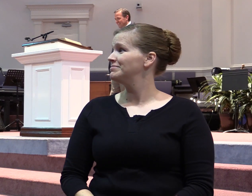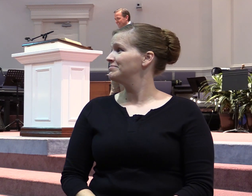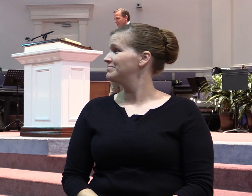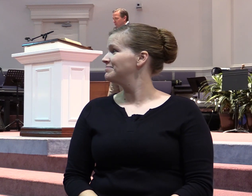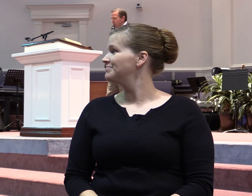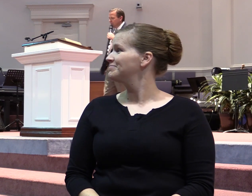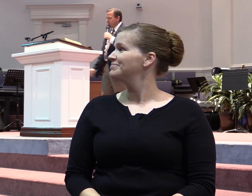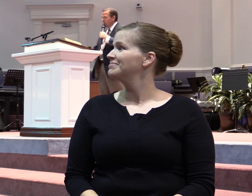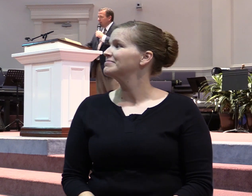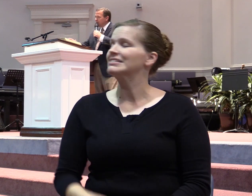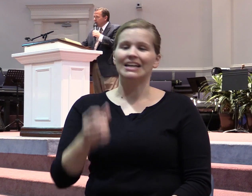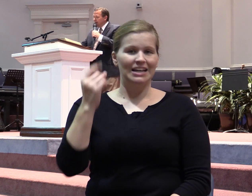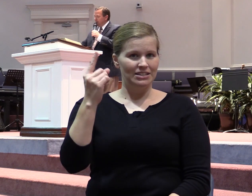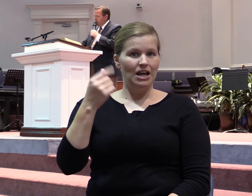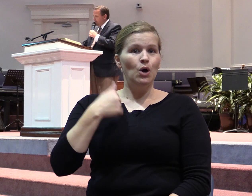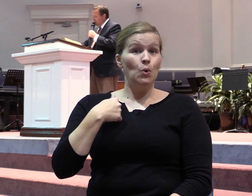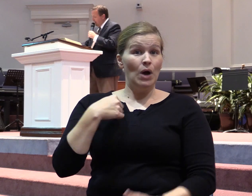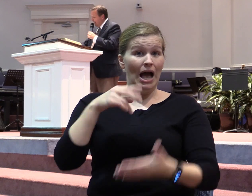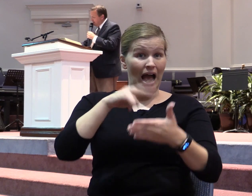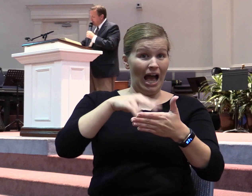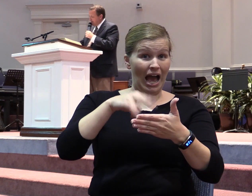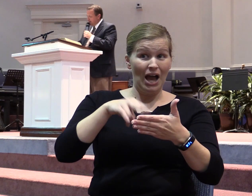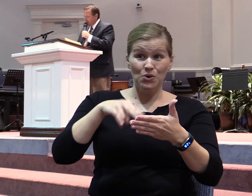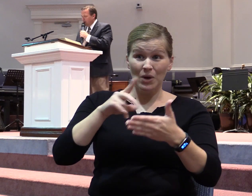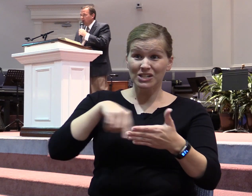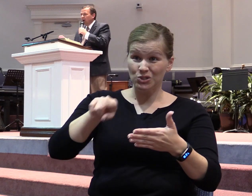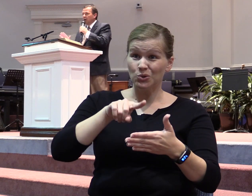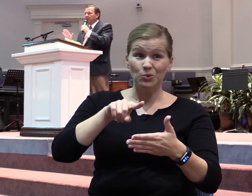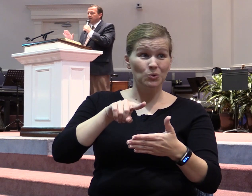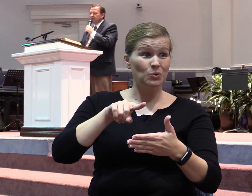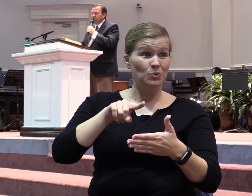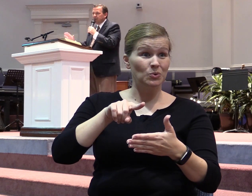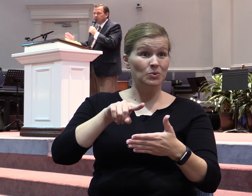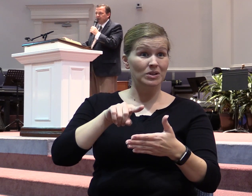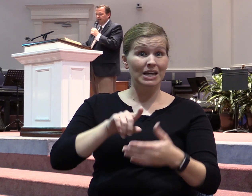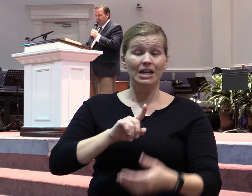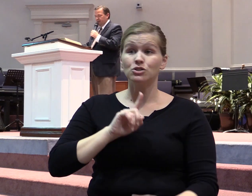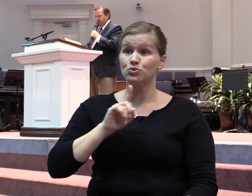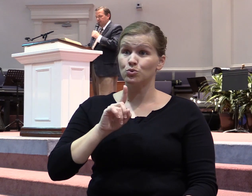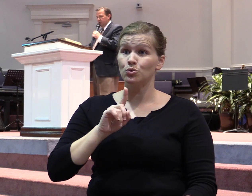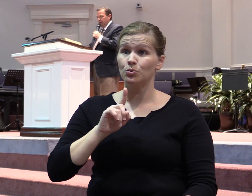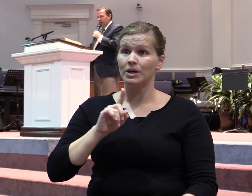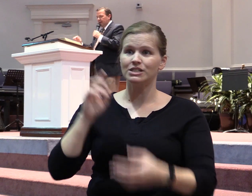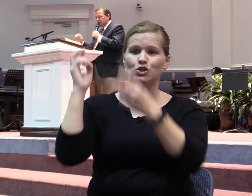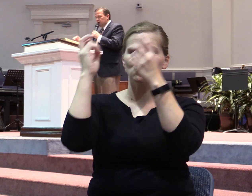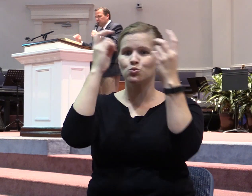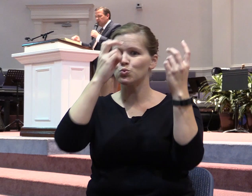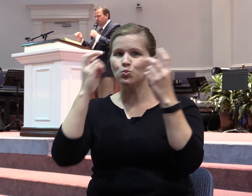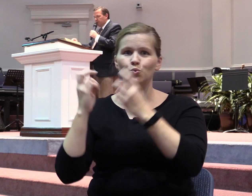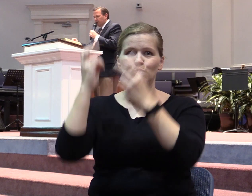I want you to understand what I just read to you. These little age statistics are the epitome of greed. And if two-thirds of America